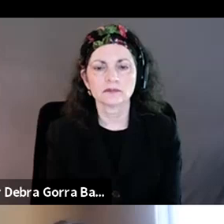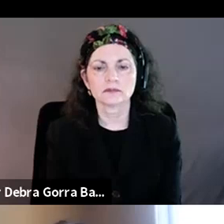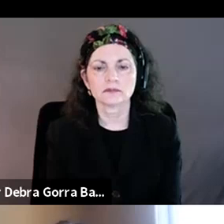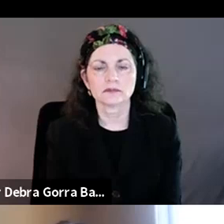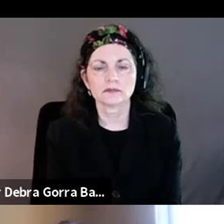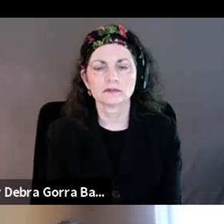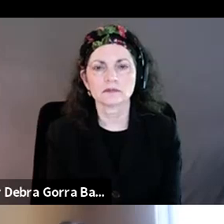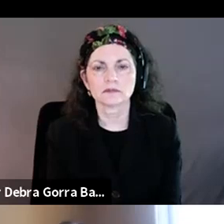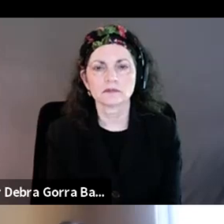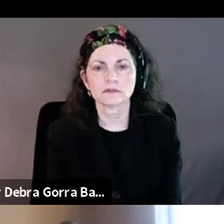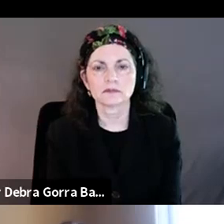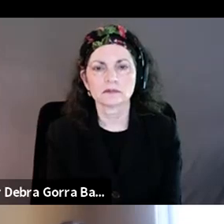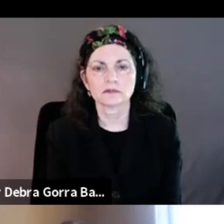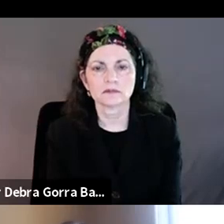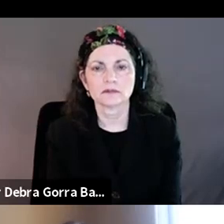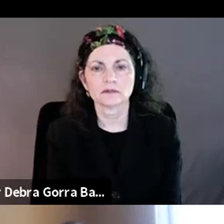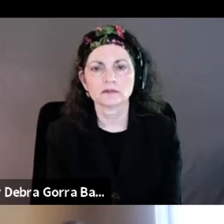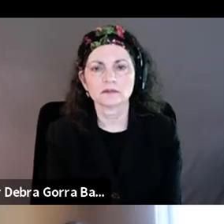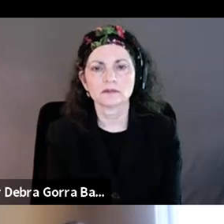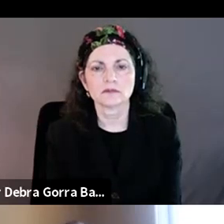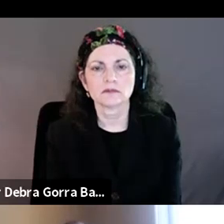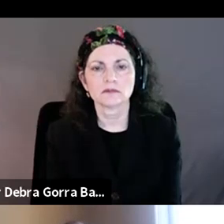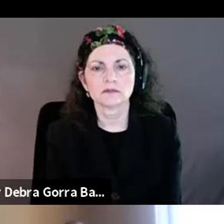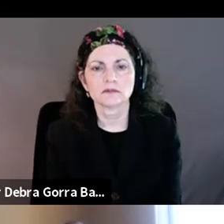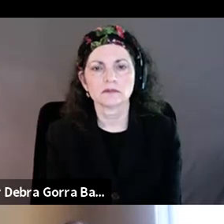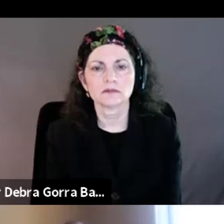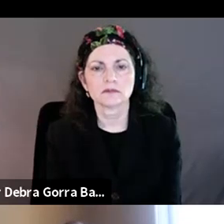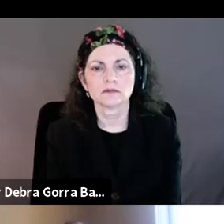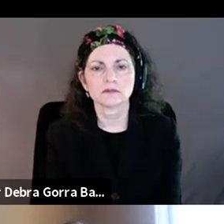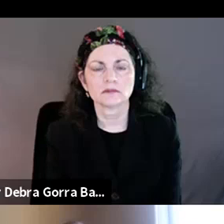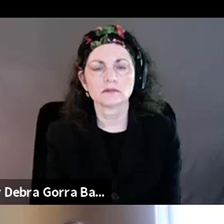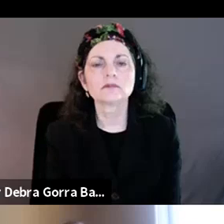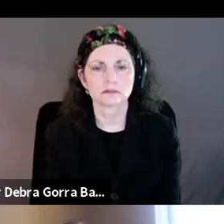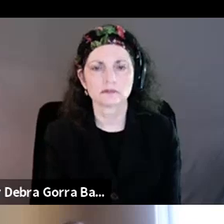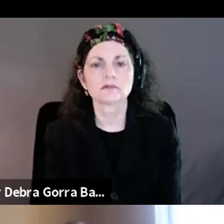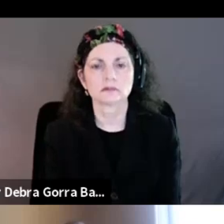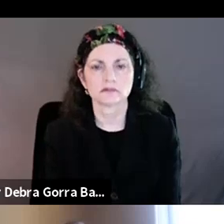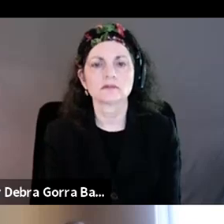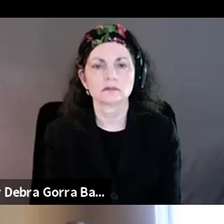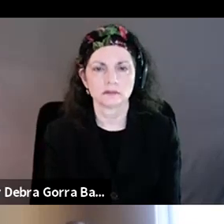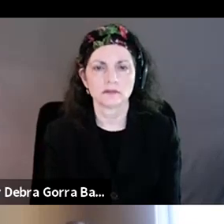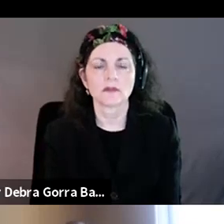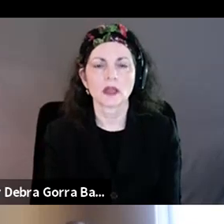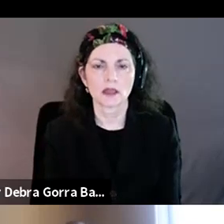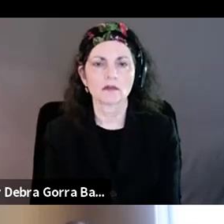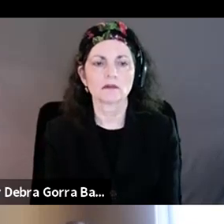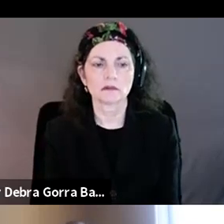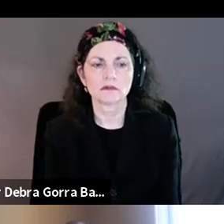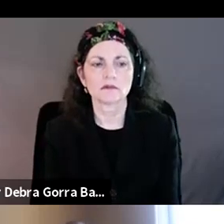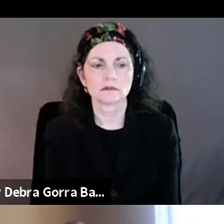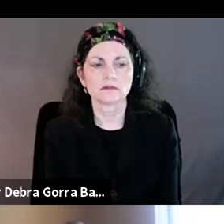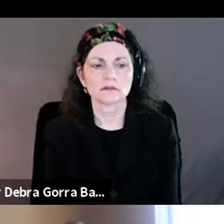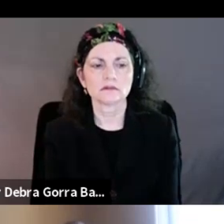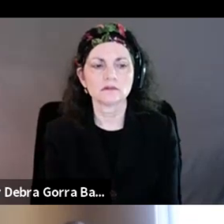don't understand or we can understand. So we have to start with ourselves. And at the same time, what's the goal and have a conversation and what activities we can,